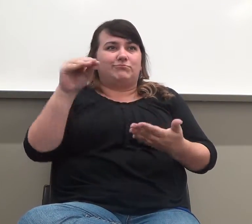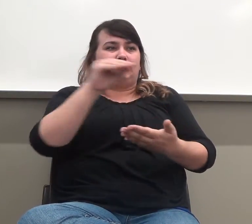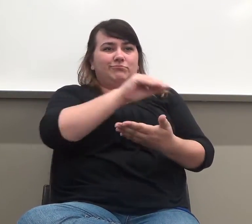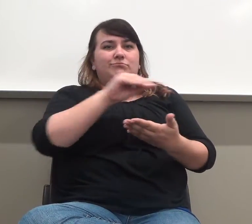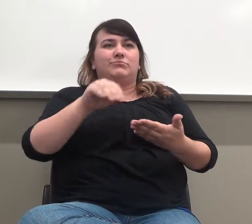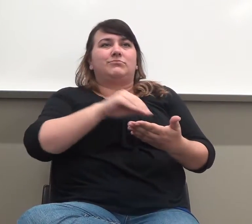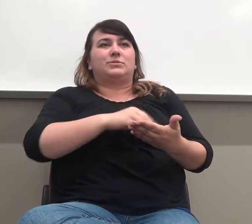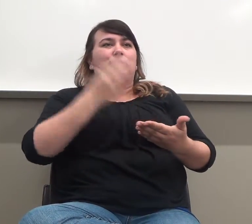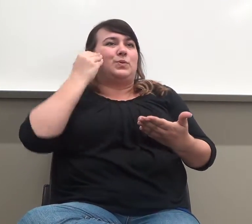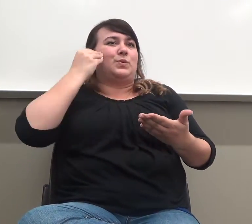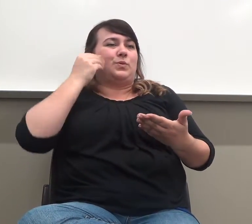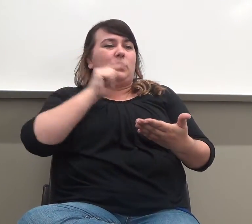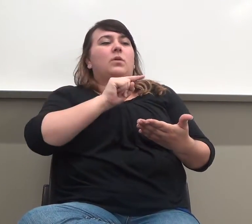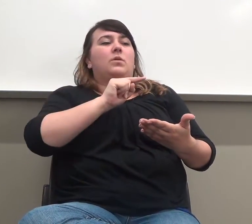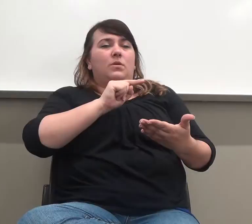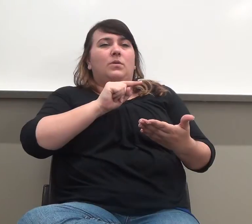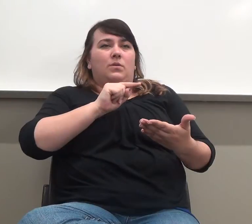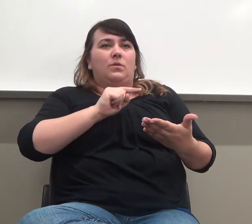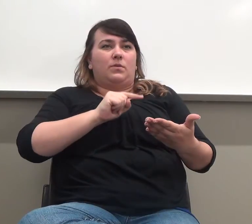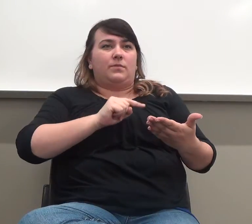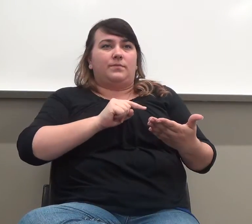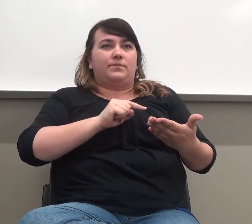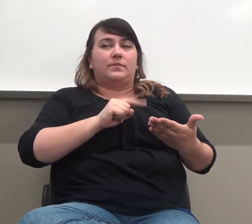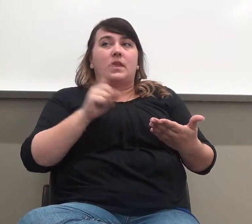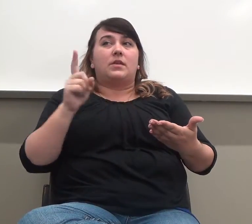is the only handwritten paper you're going to